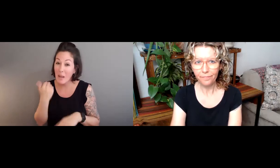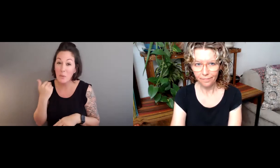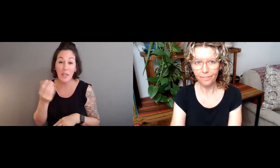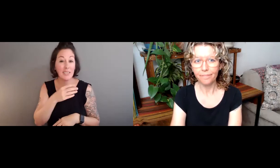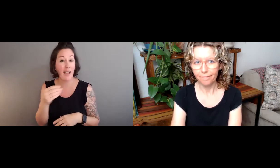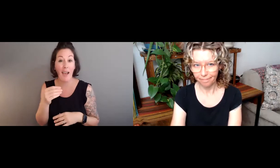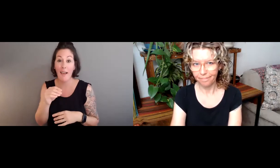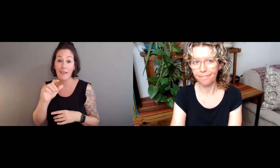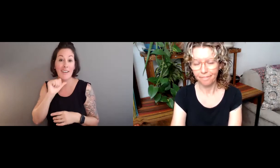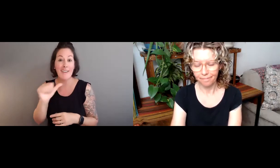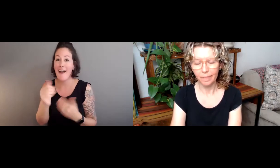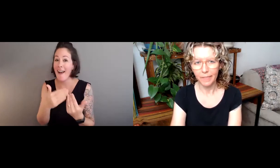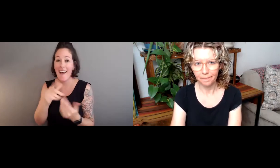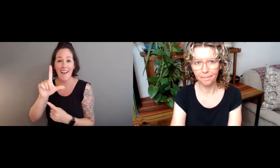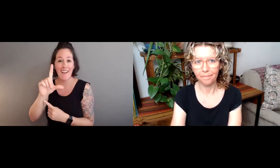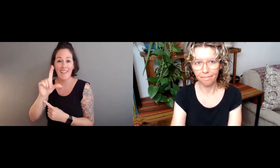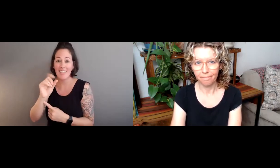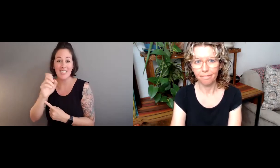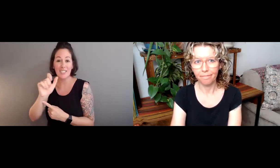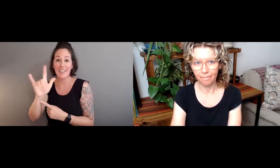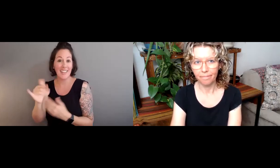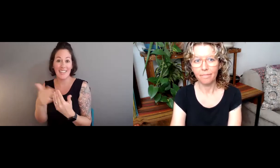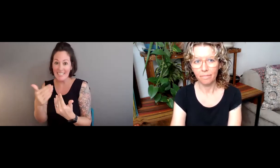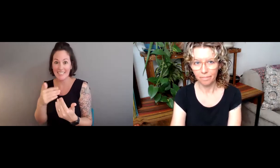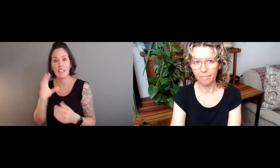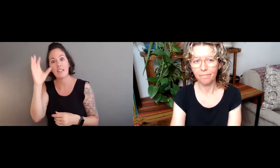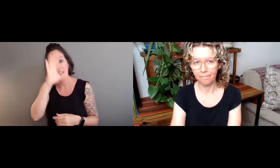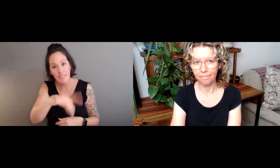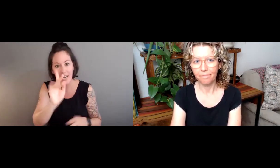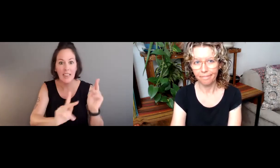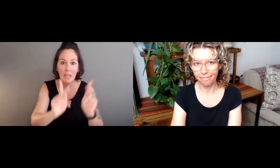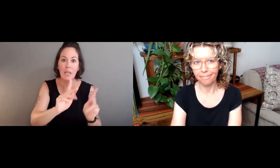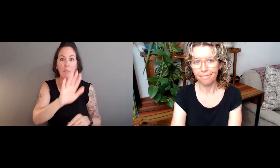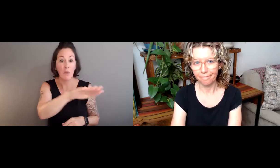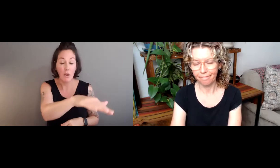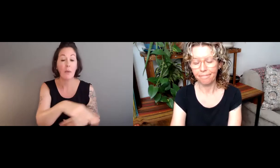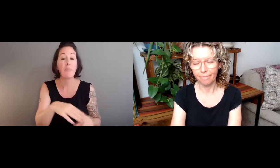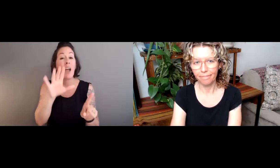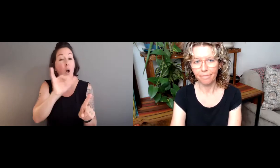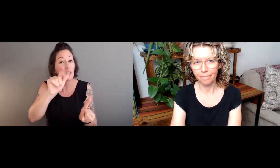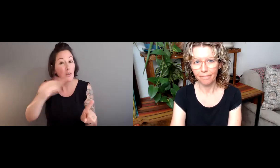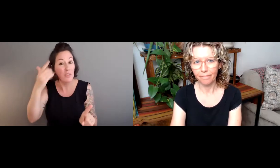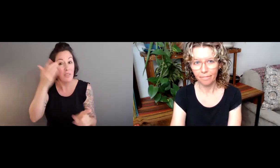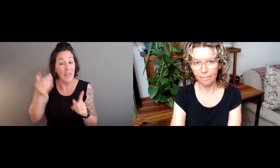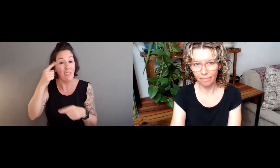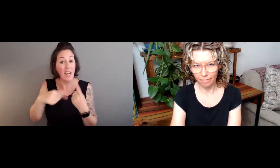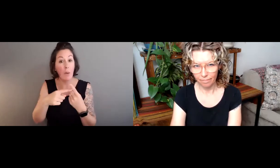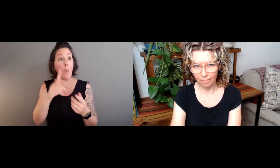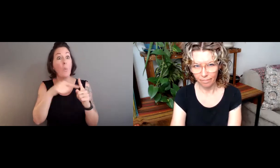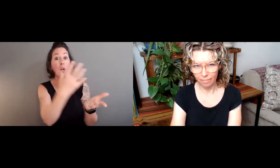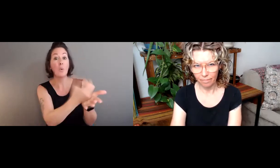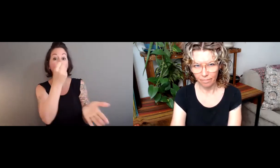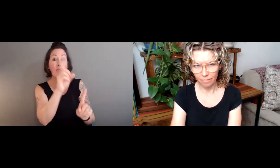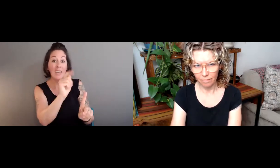people's consent. It is time intensive. It's not logistically easy. You have to find these individuals,